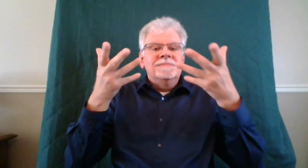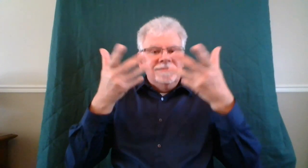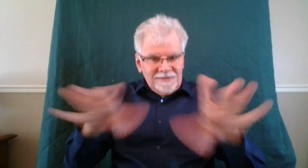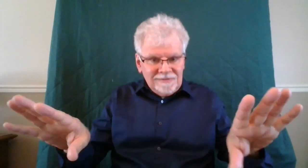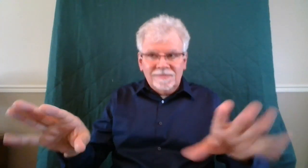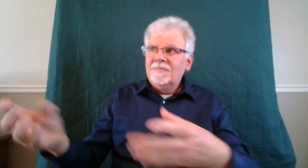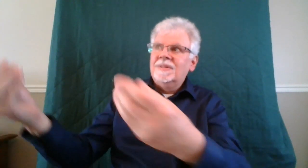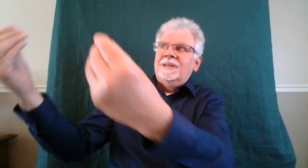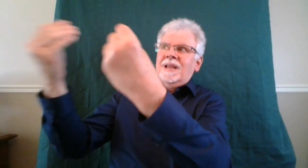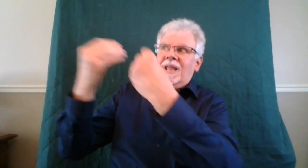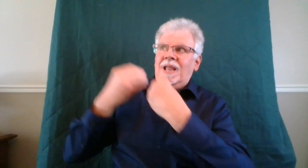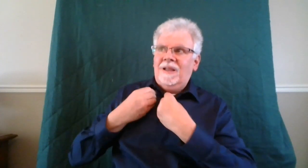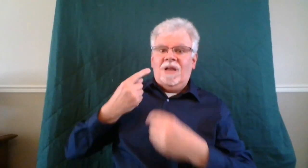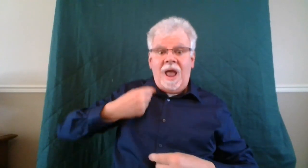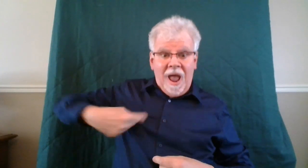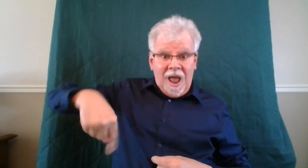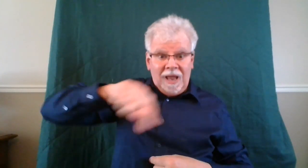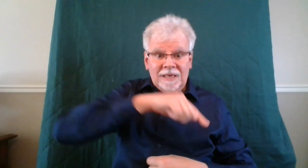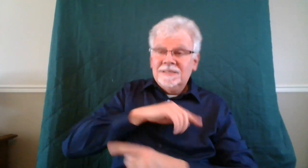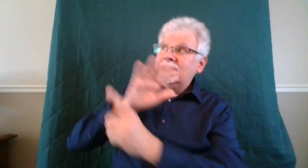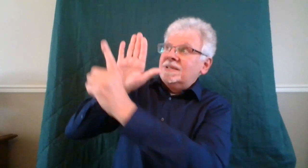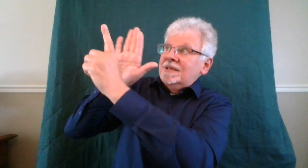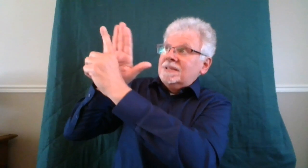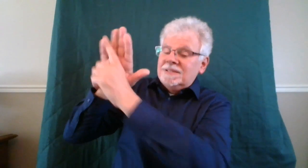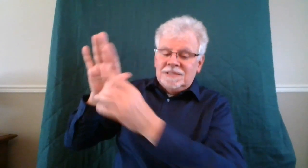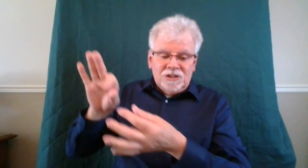That He has given us of His Spirit.